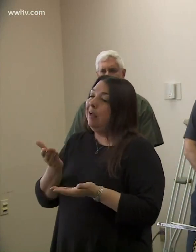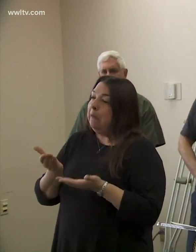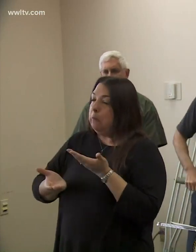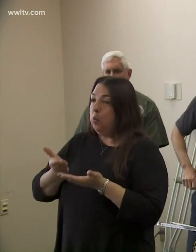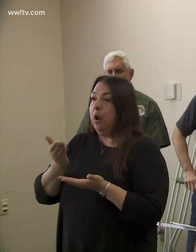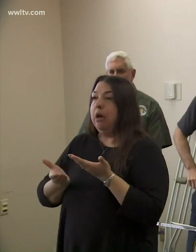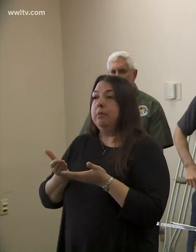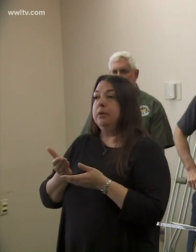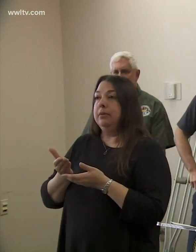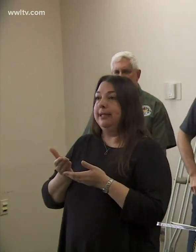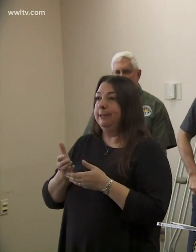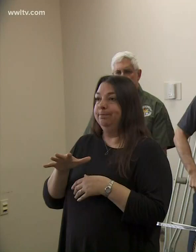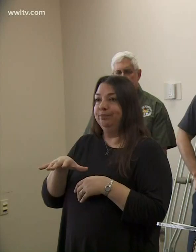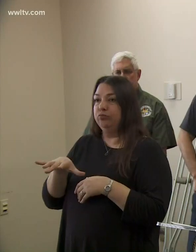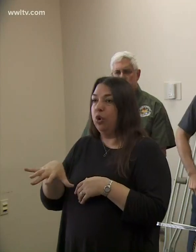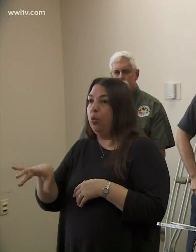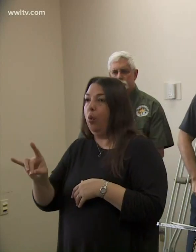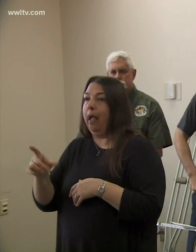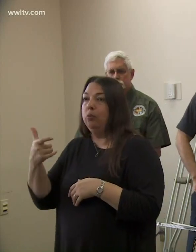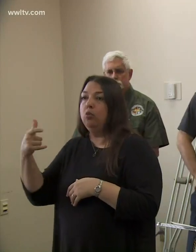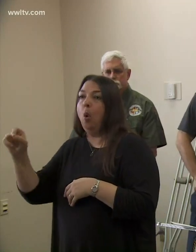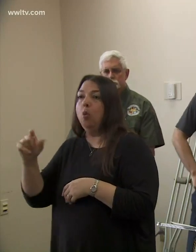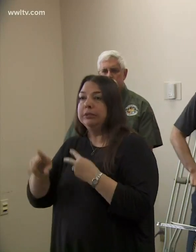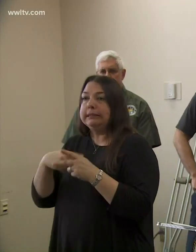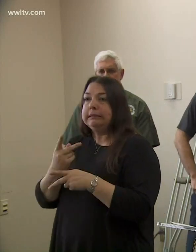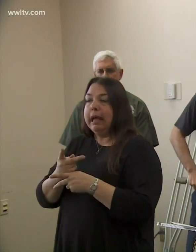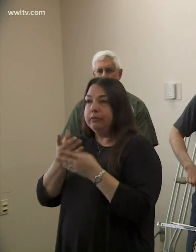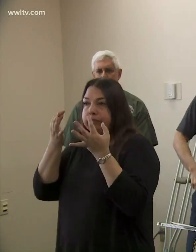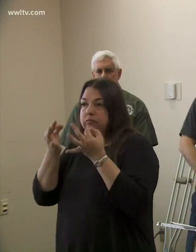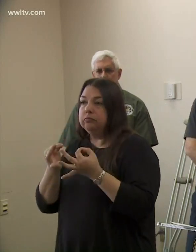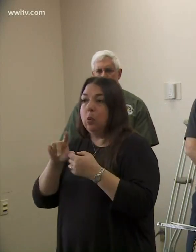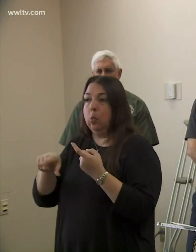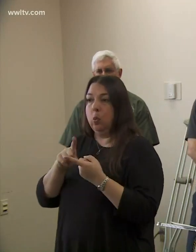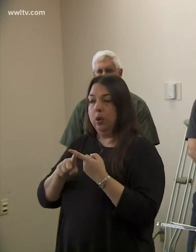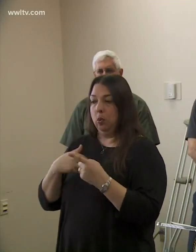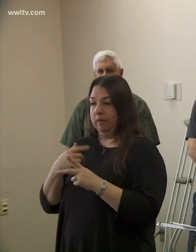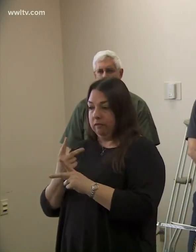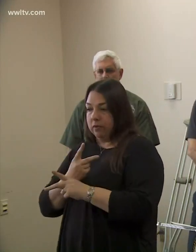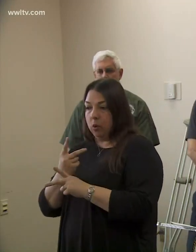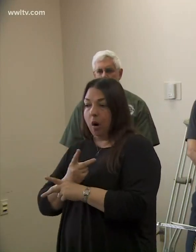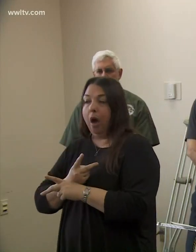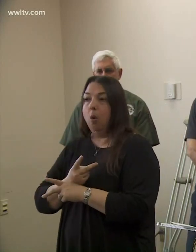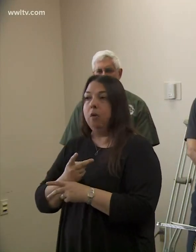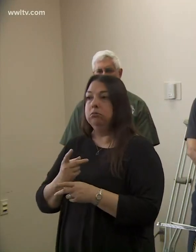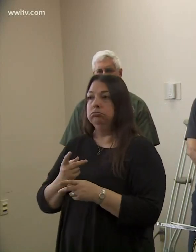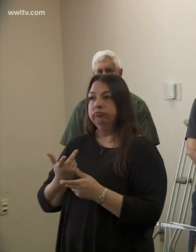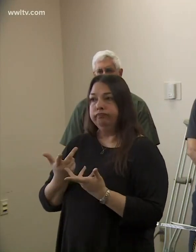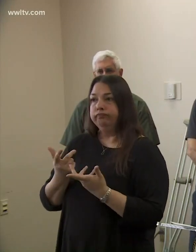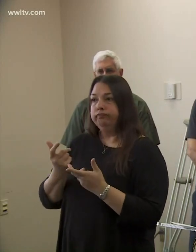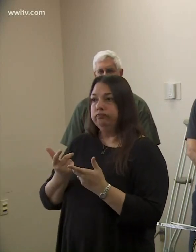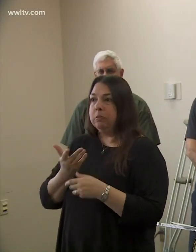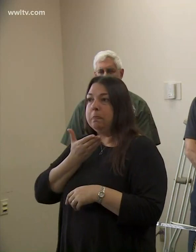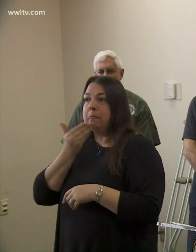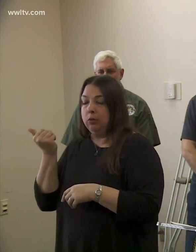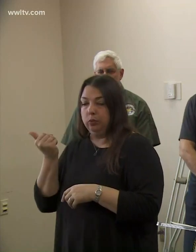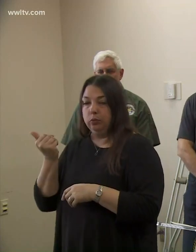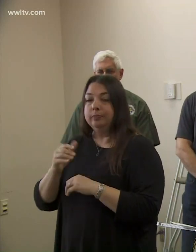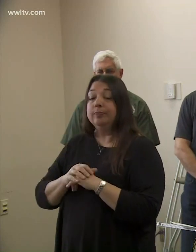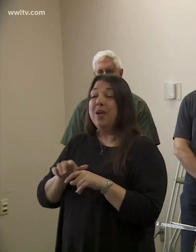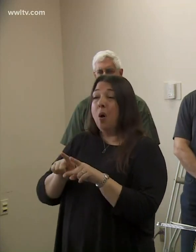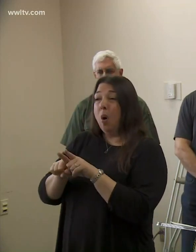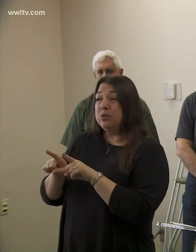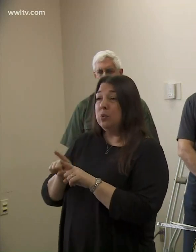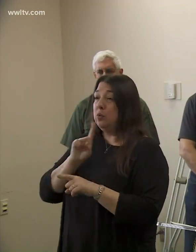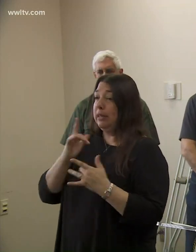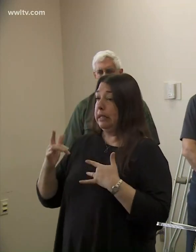likely be a grab and go type option, uh, once we get those logistics, uh, more fully defined. Uh, we're